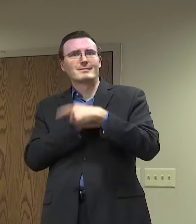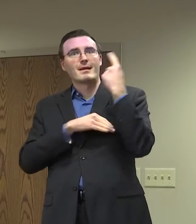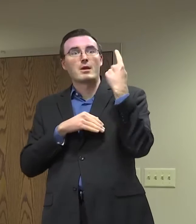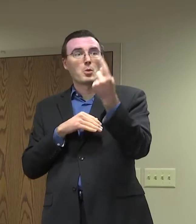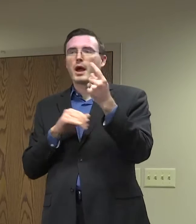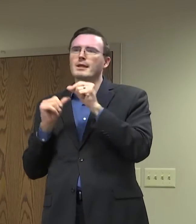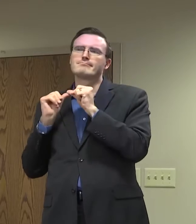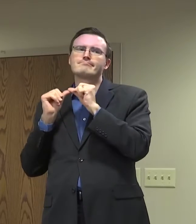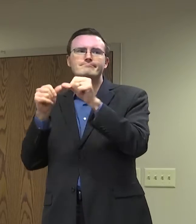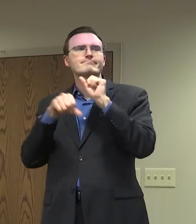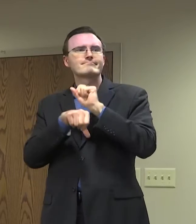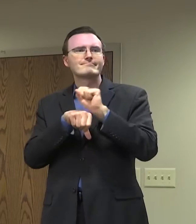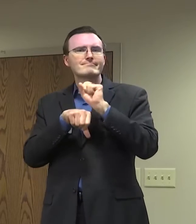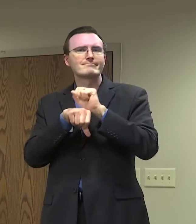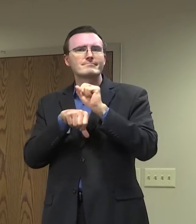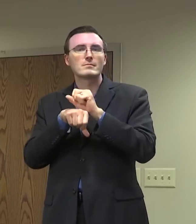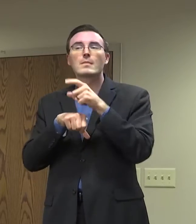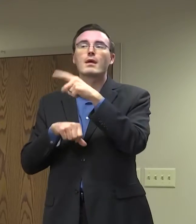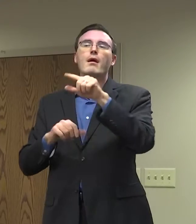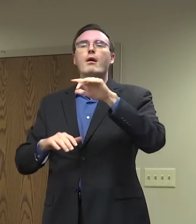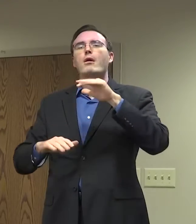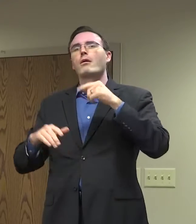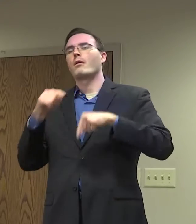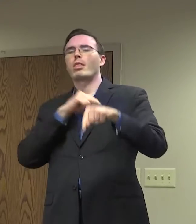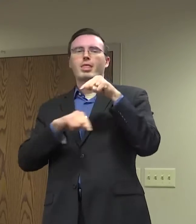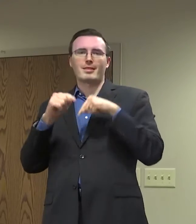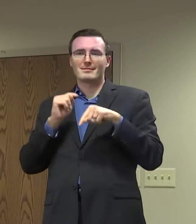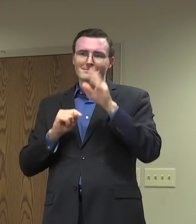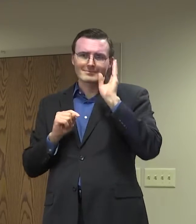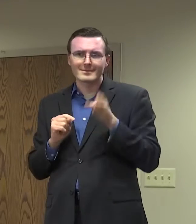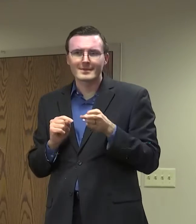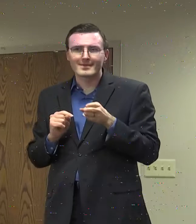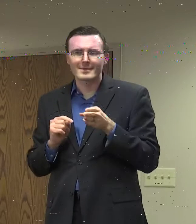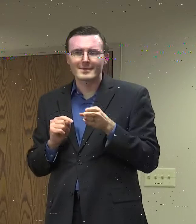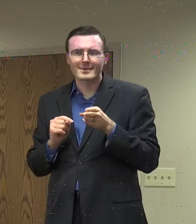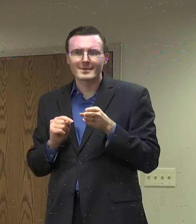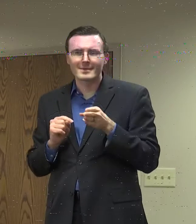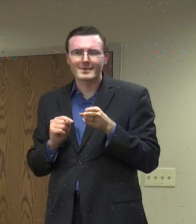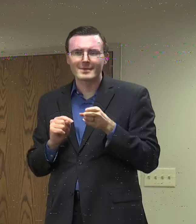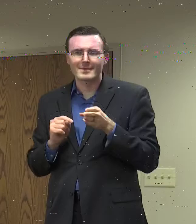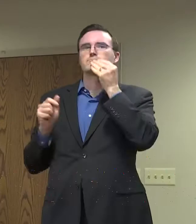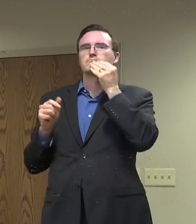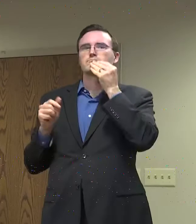and never really back down. So think of our large grocery store